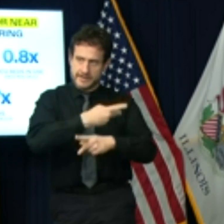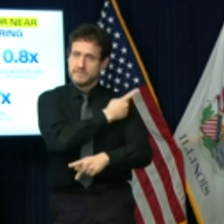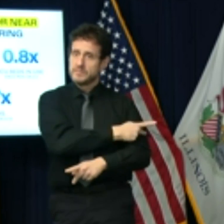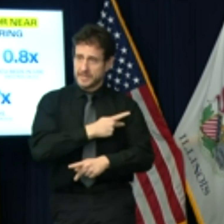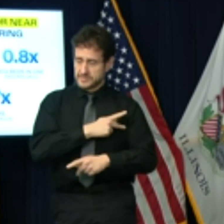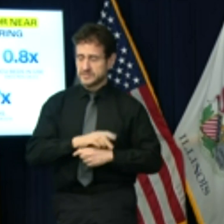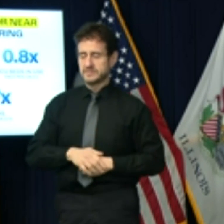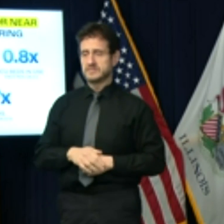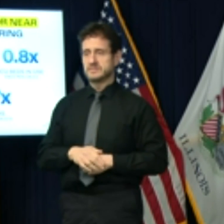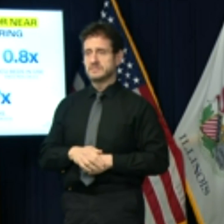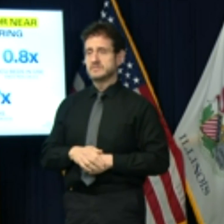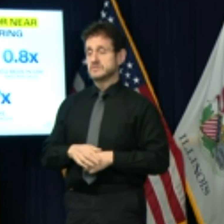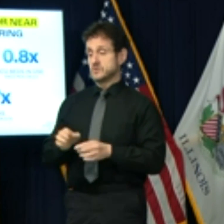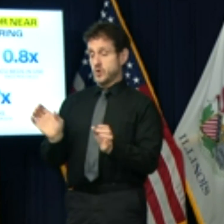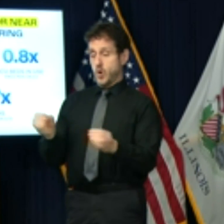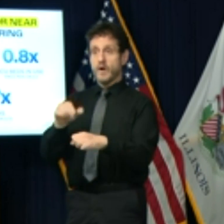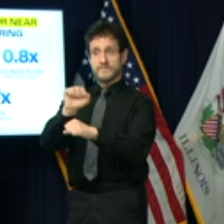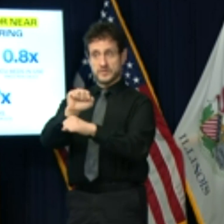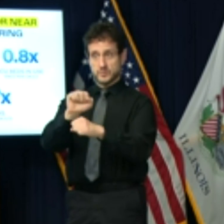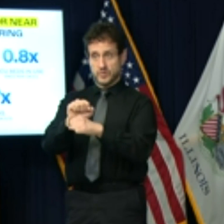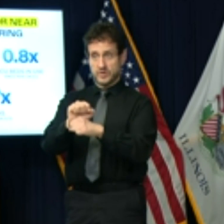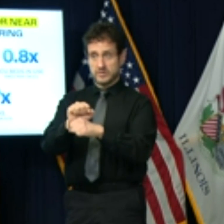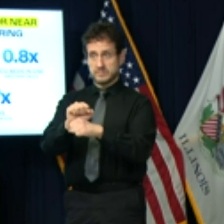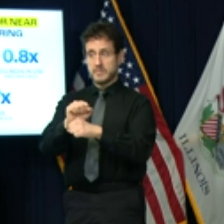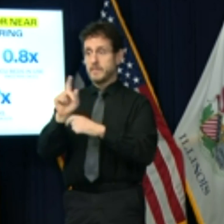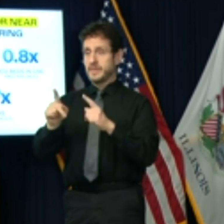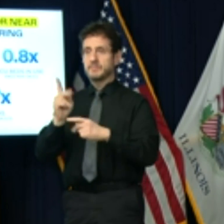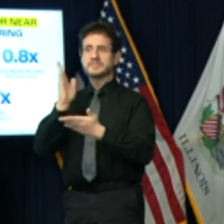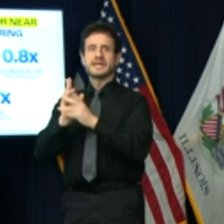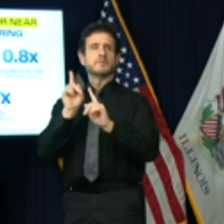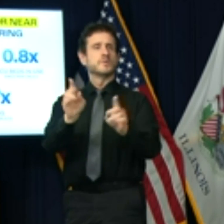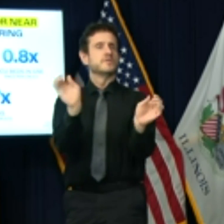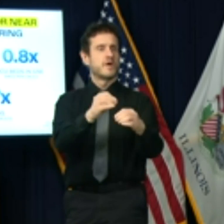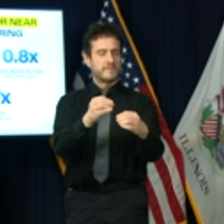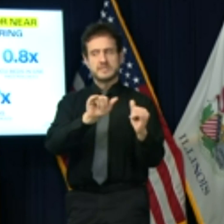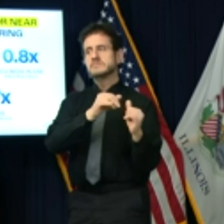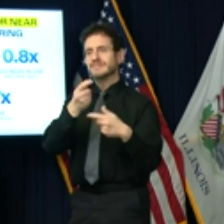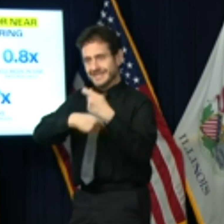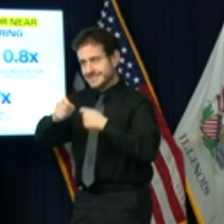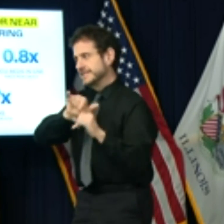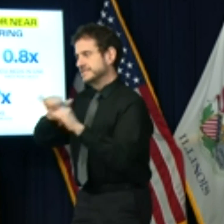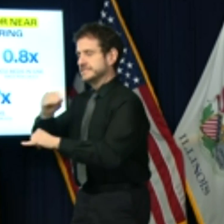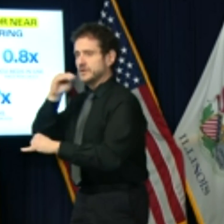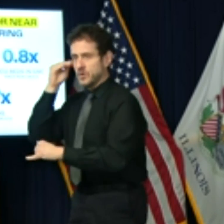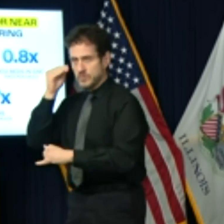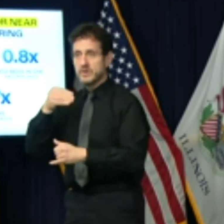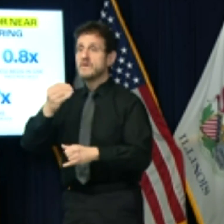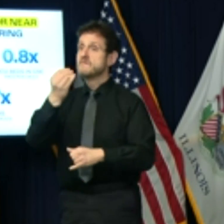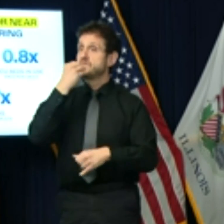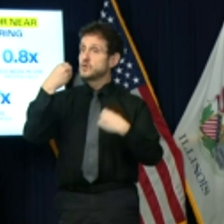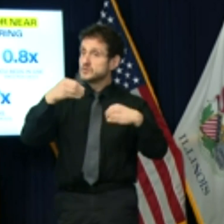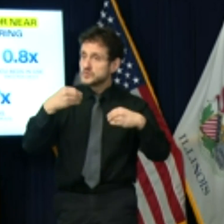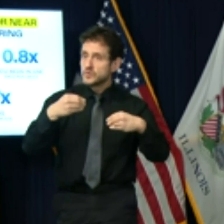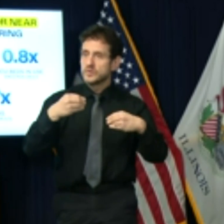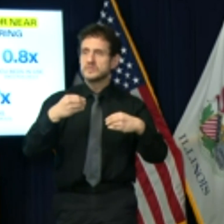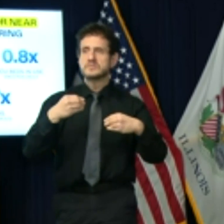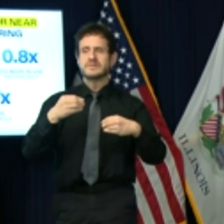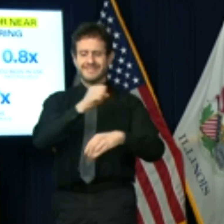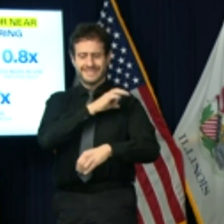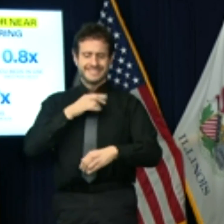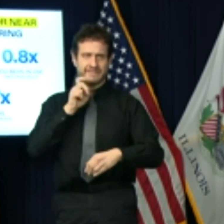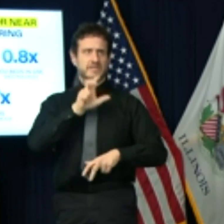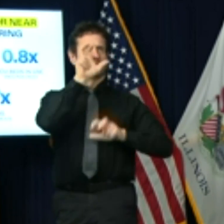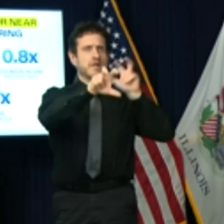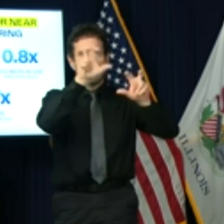shifted to online grocery store staff, stocked and restocked shelves all night long,